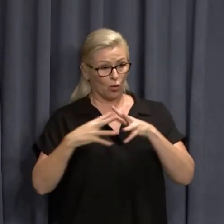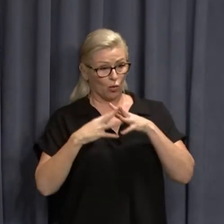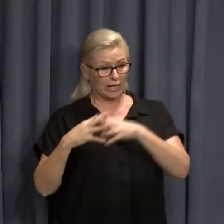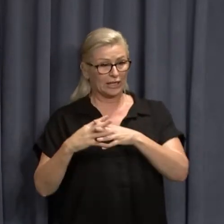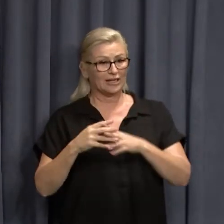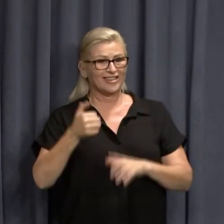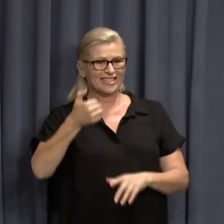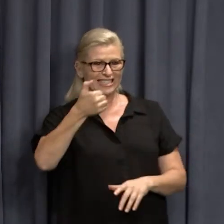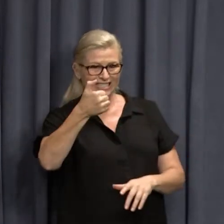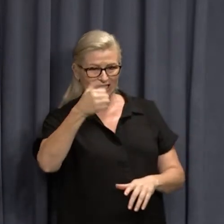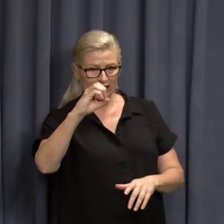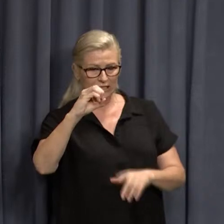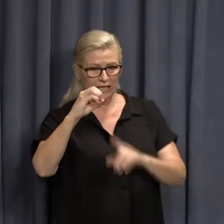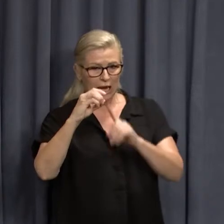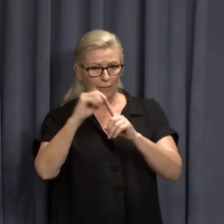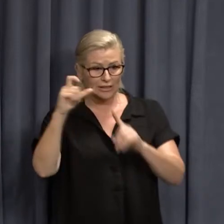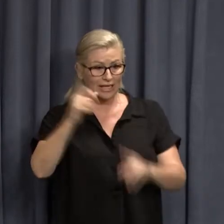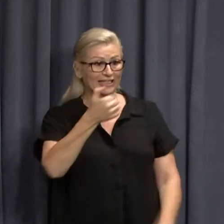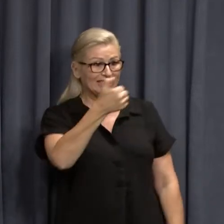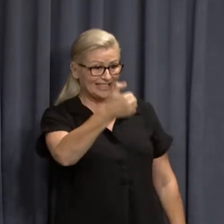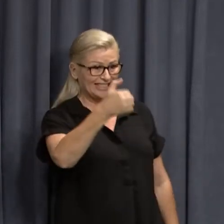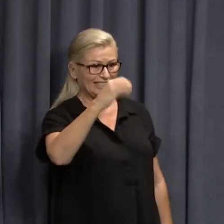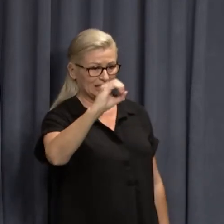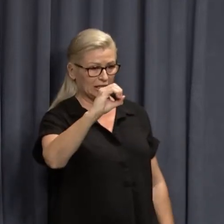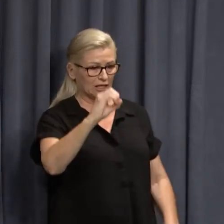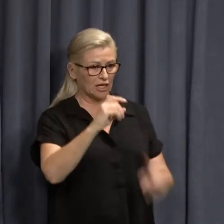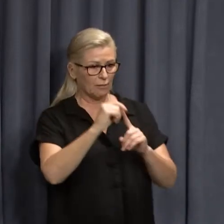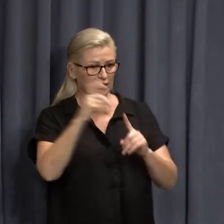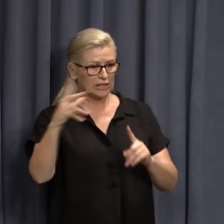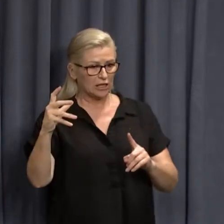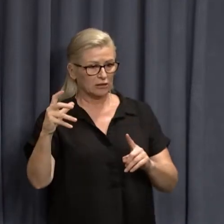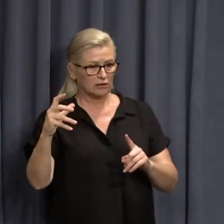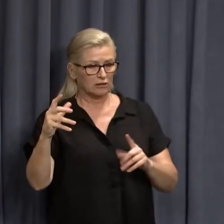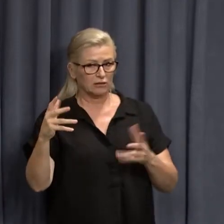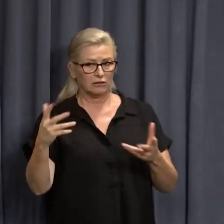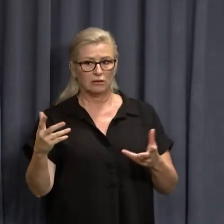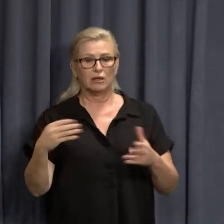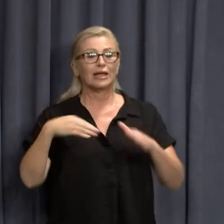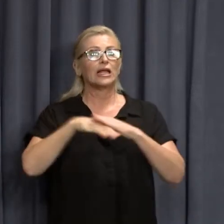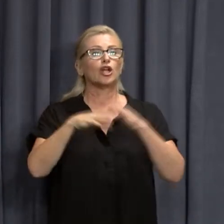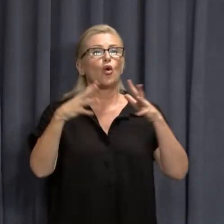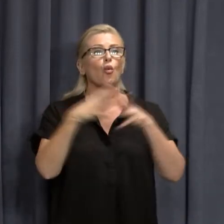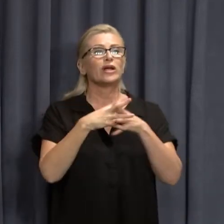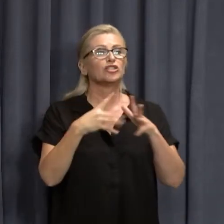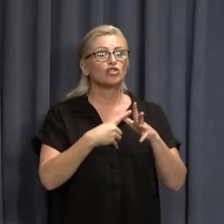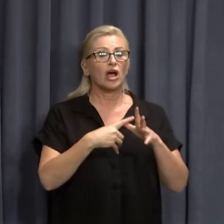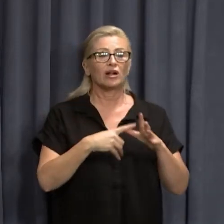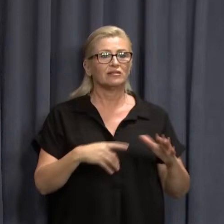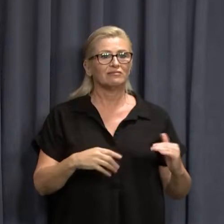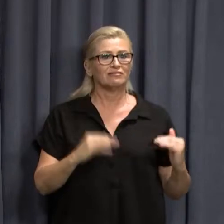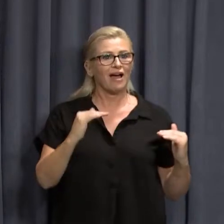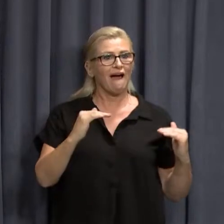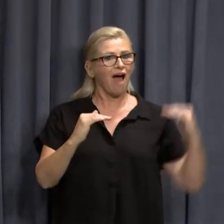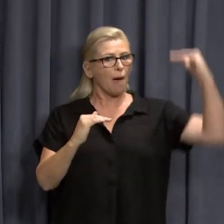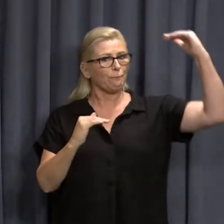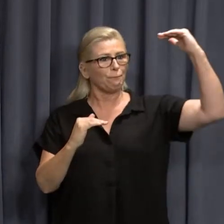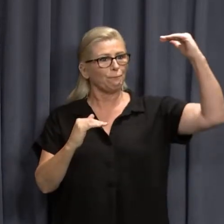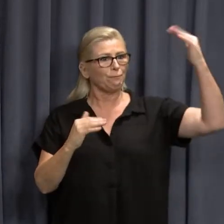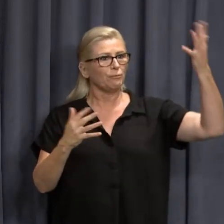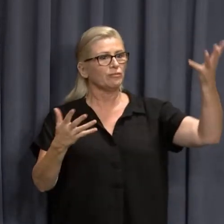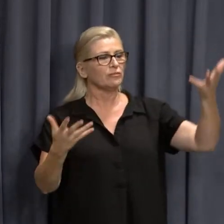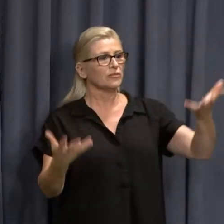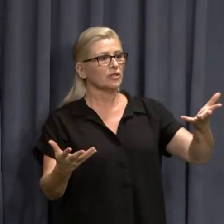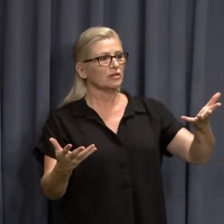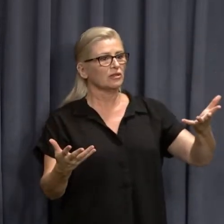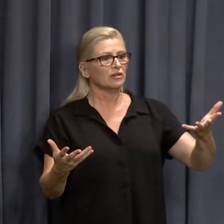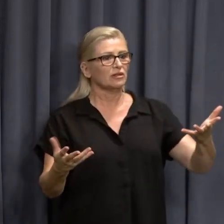60%. 60% in Western Australia, it's up. So look, you know,